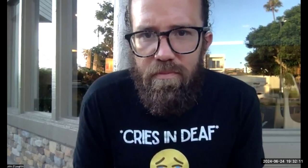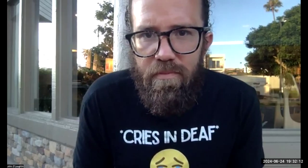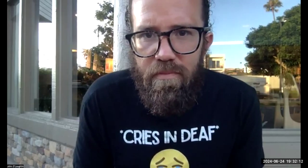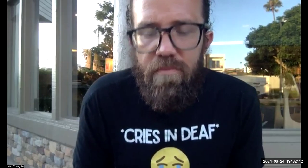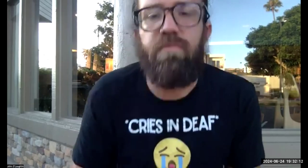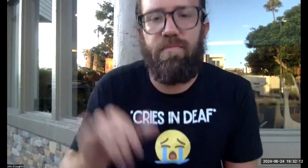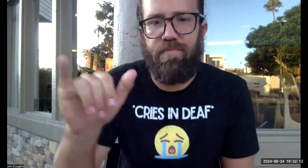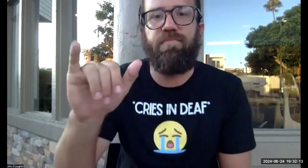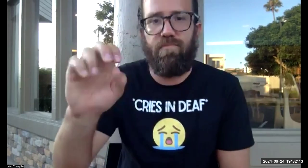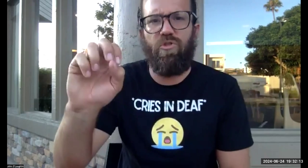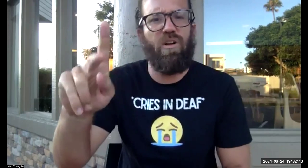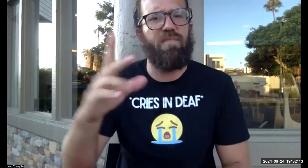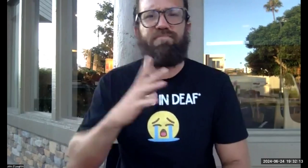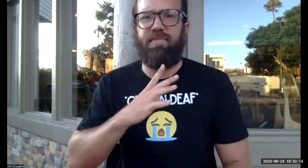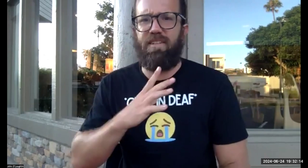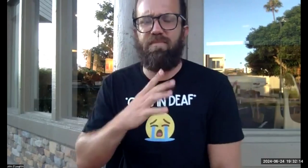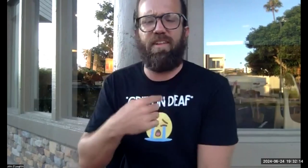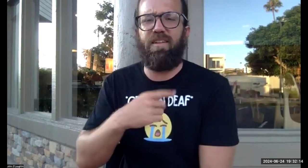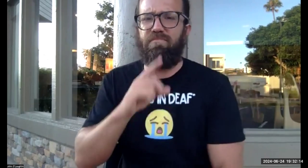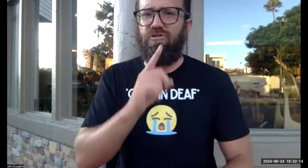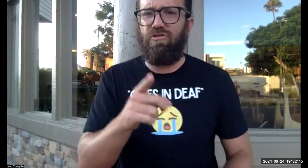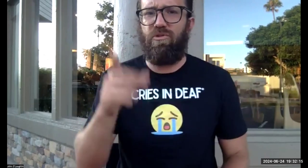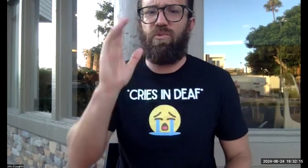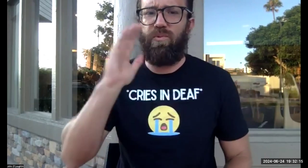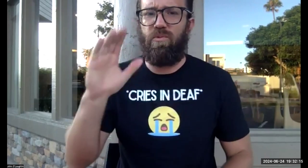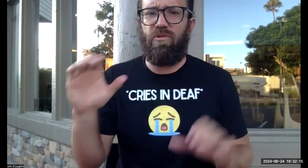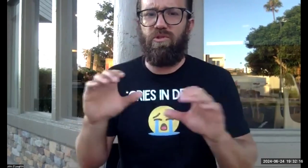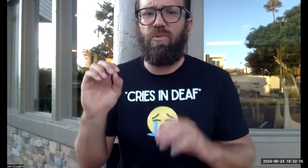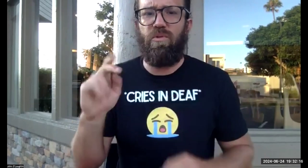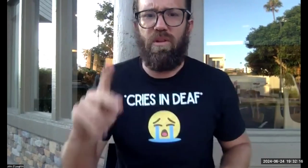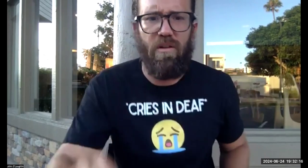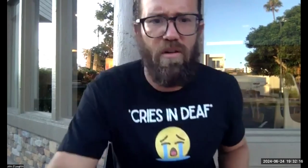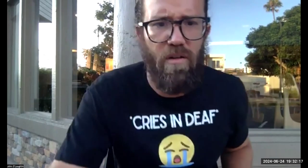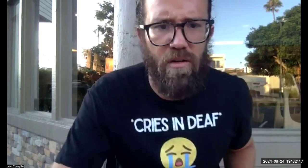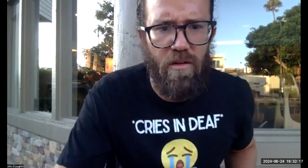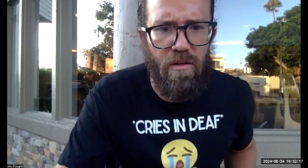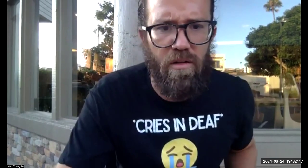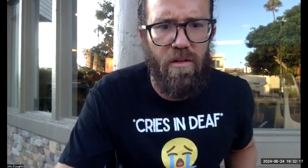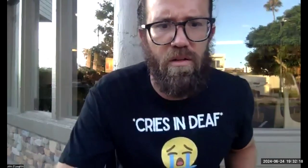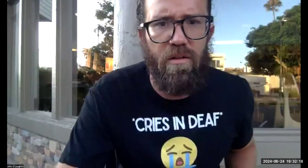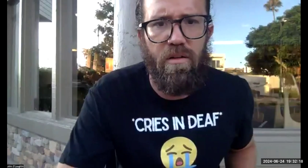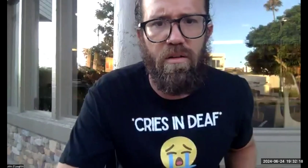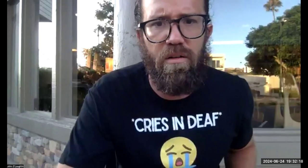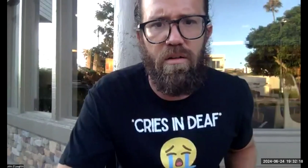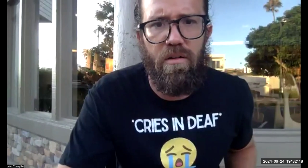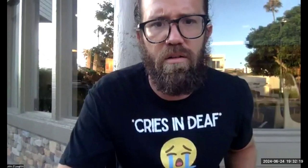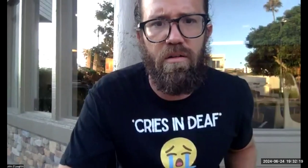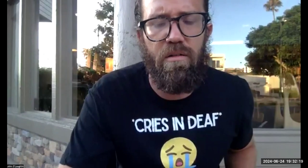I was going to say. John said, that's okay. That's fine. I mean, I'm sure you're going to do okay in this class.